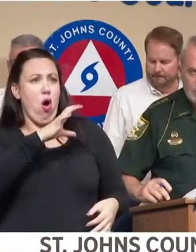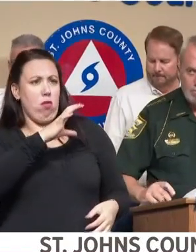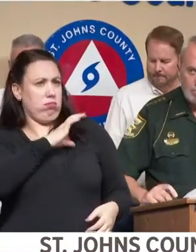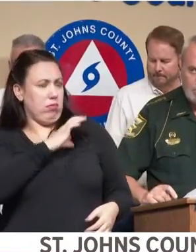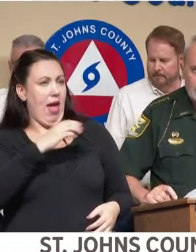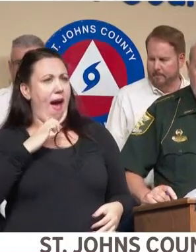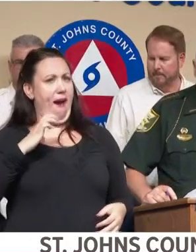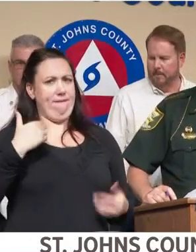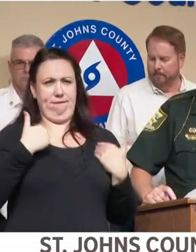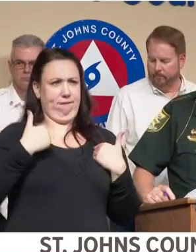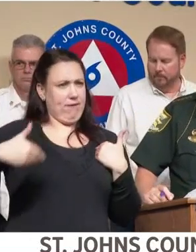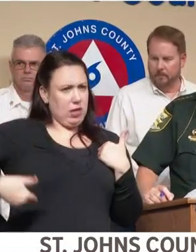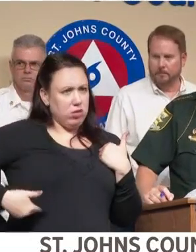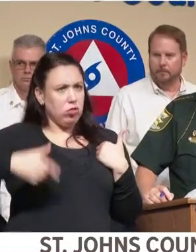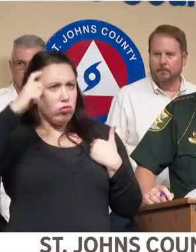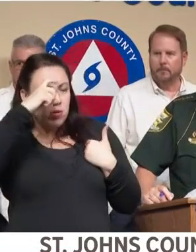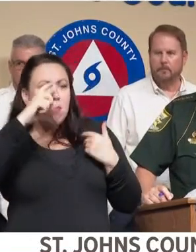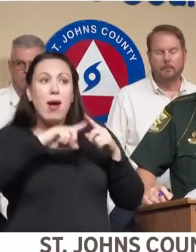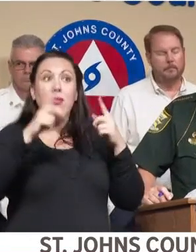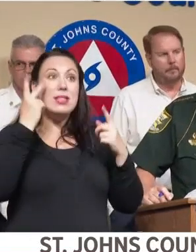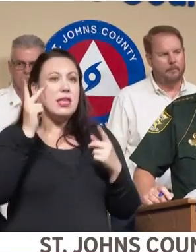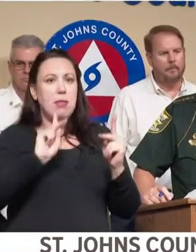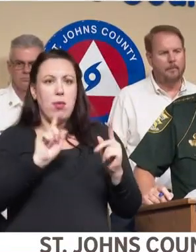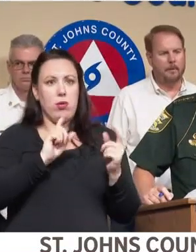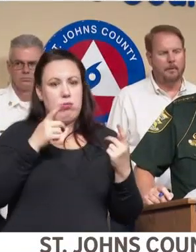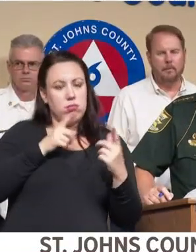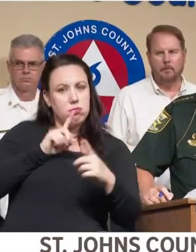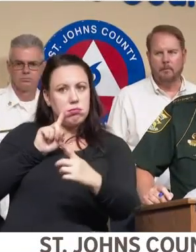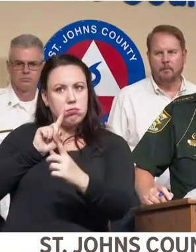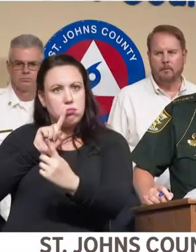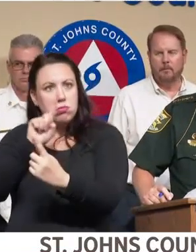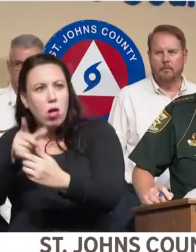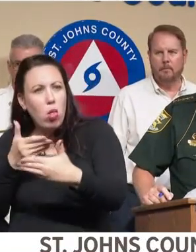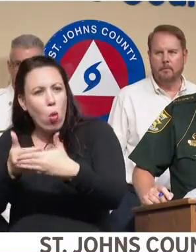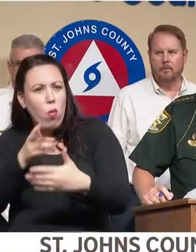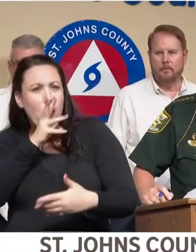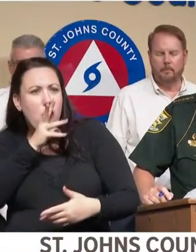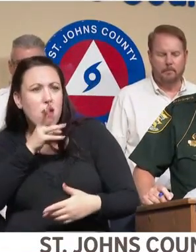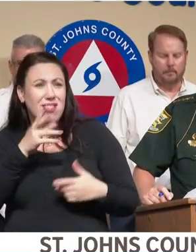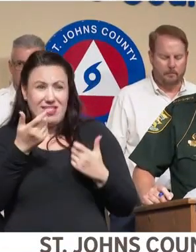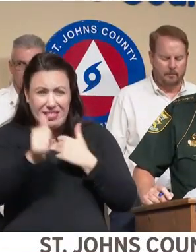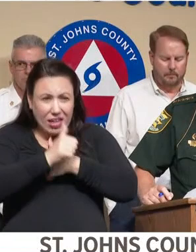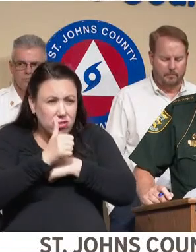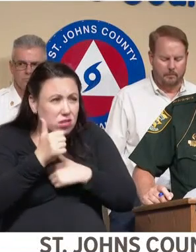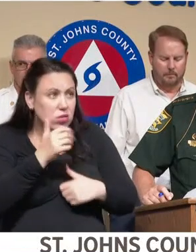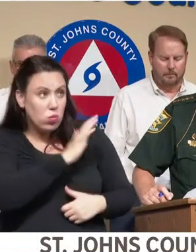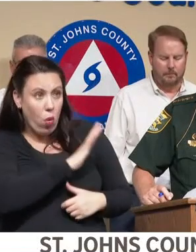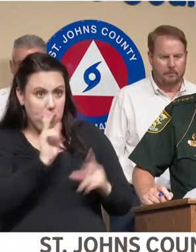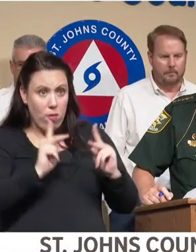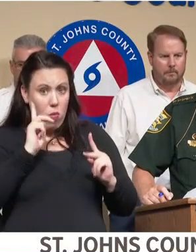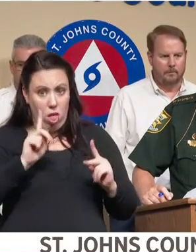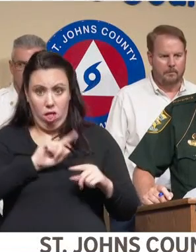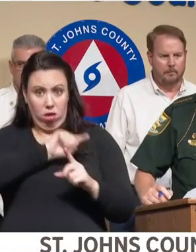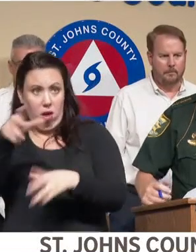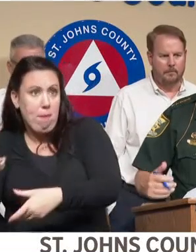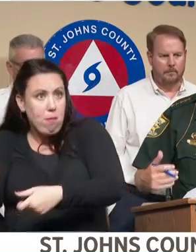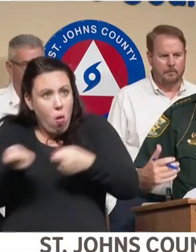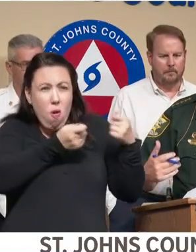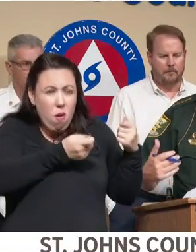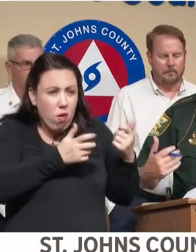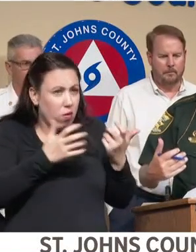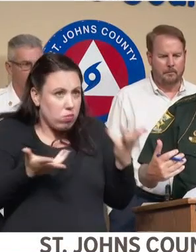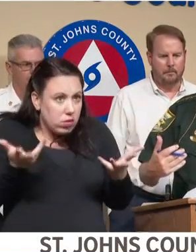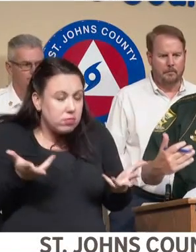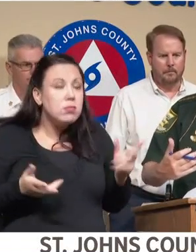We're seeing people still out there getting dangerously close to the surf. Are your men and women going to pull them out? If